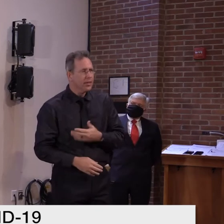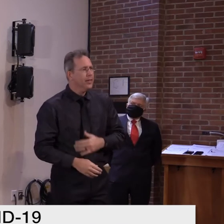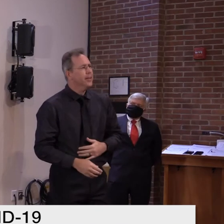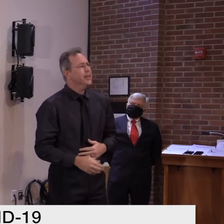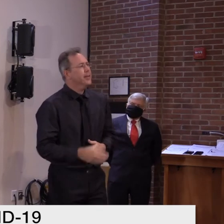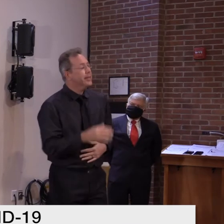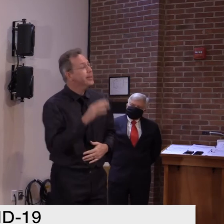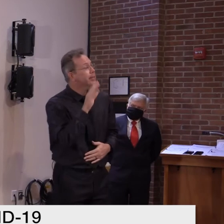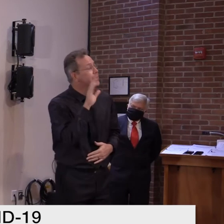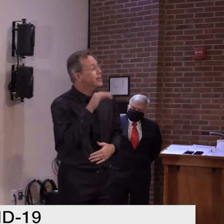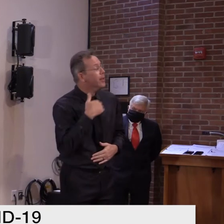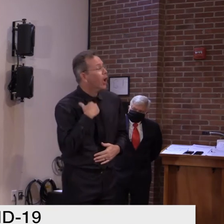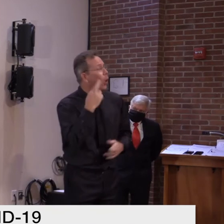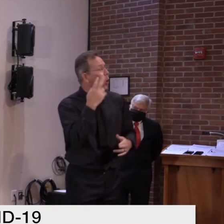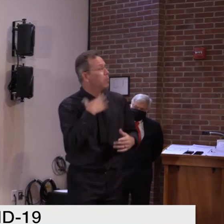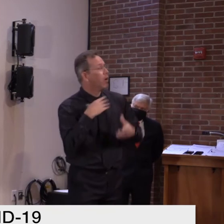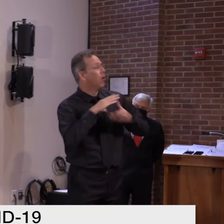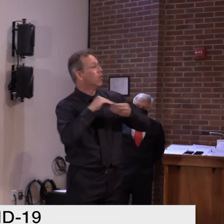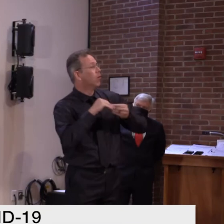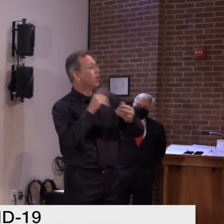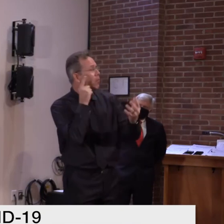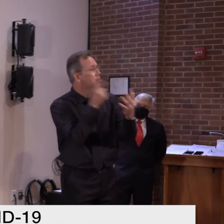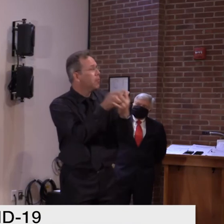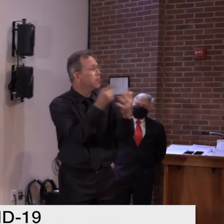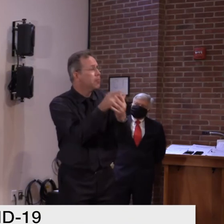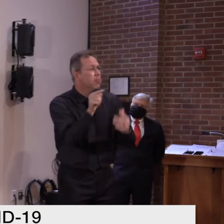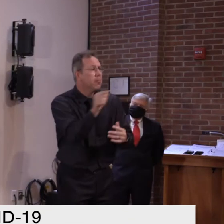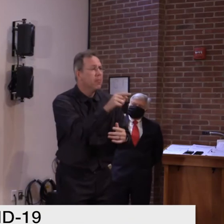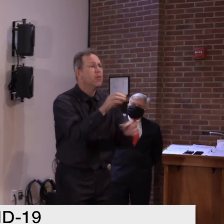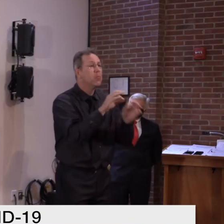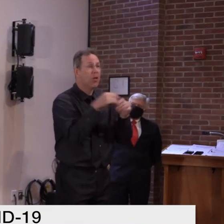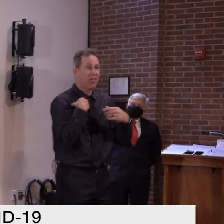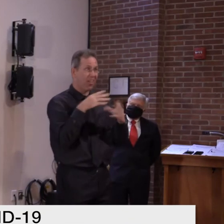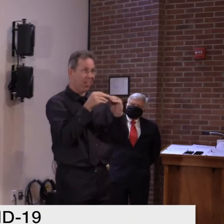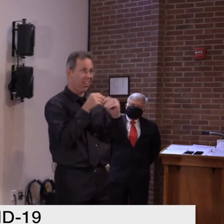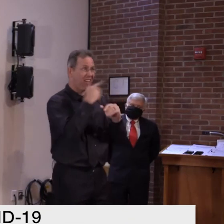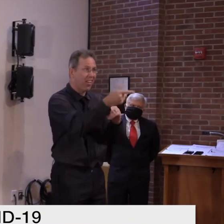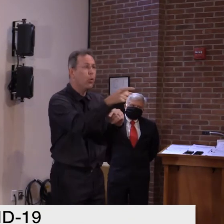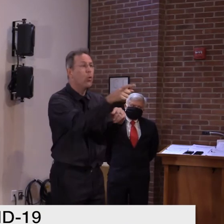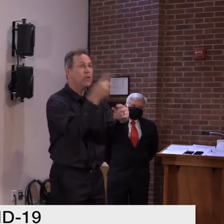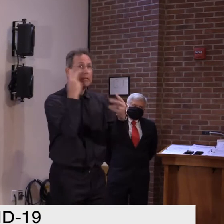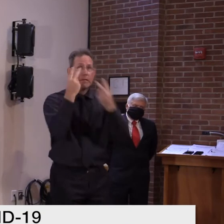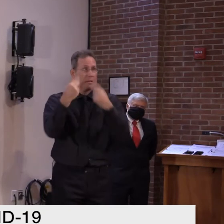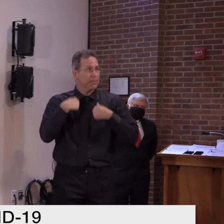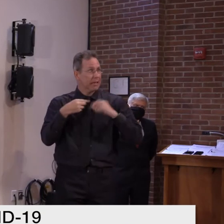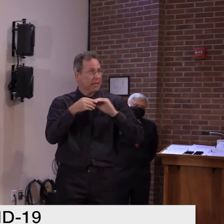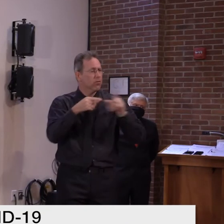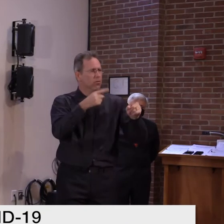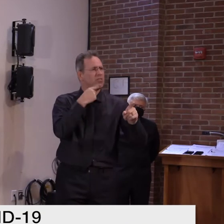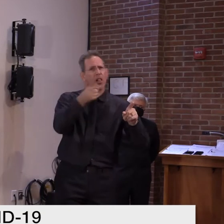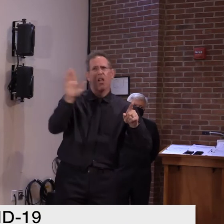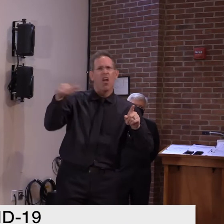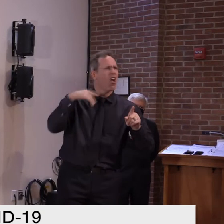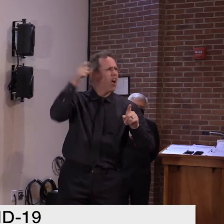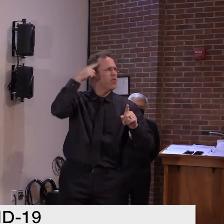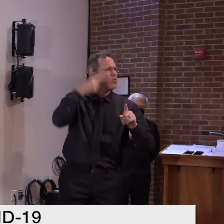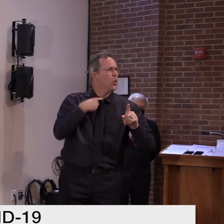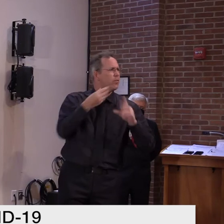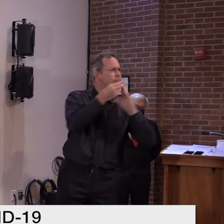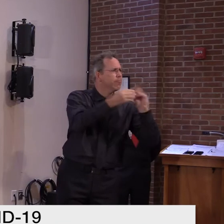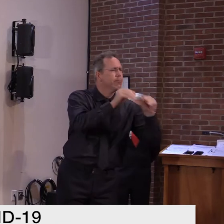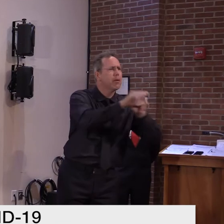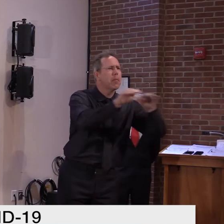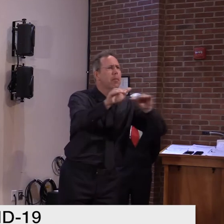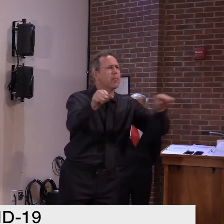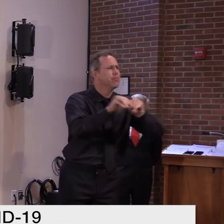this information out, the more we articulate what the problem is. Um, I think the quicker we solve it and, uh, it's going to take each and every one of us to do